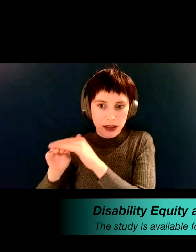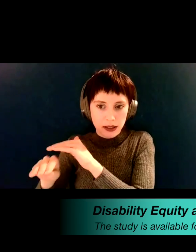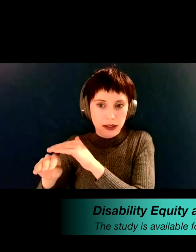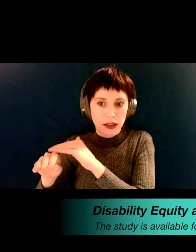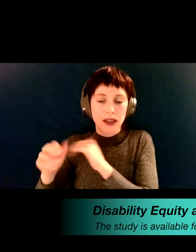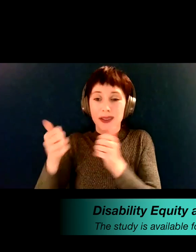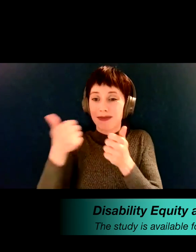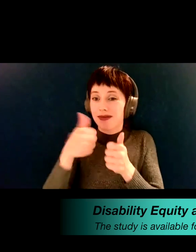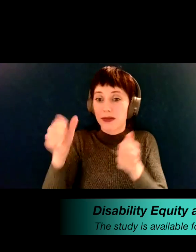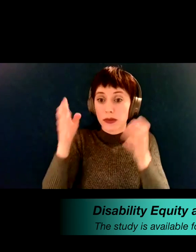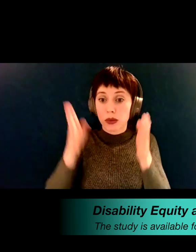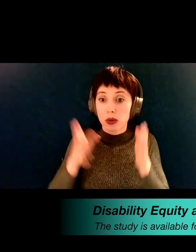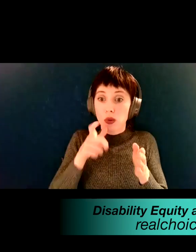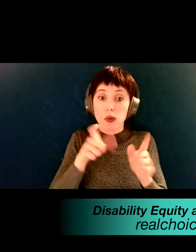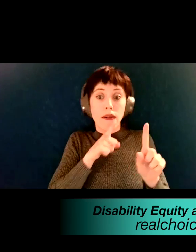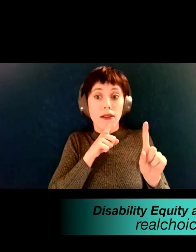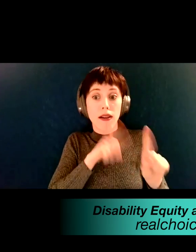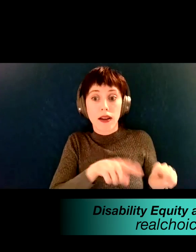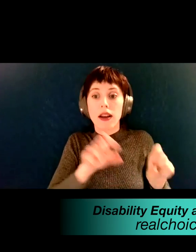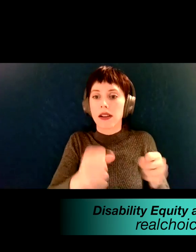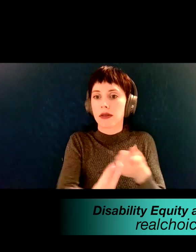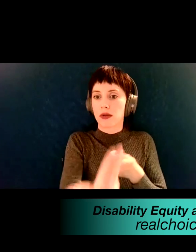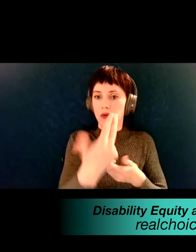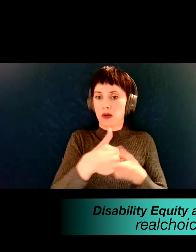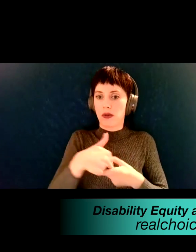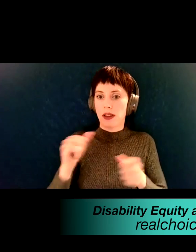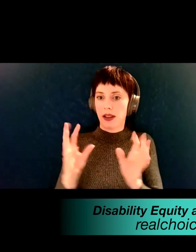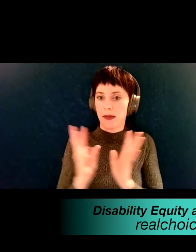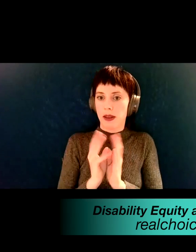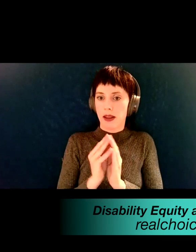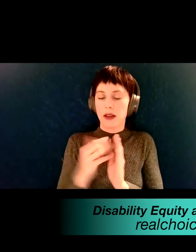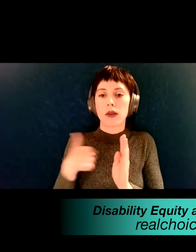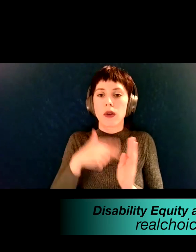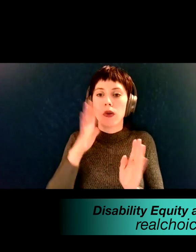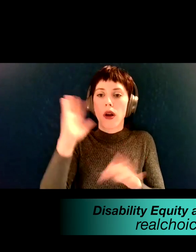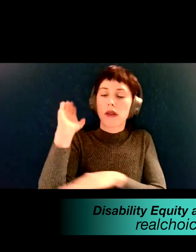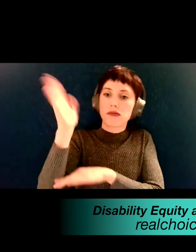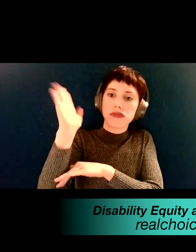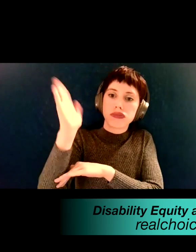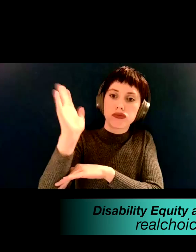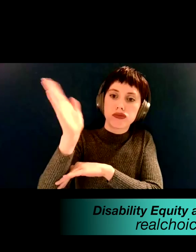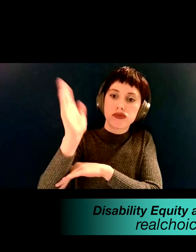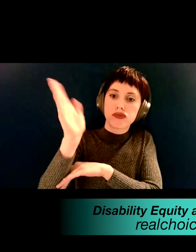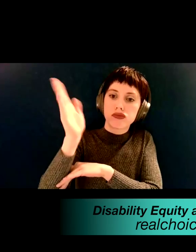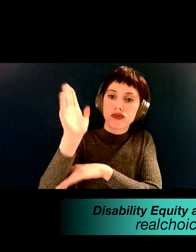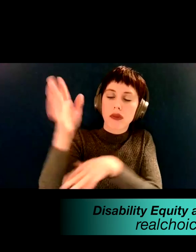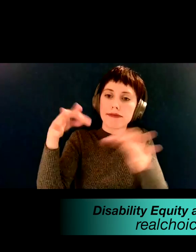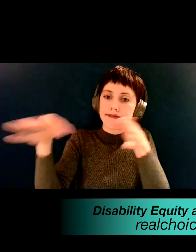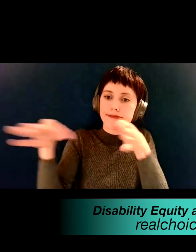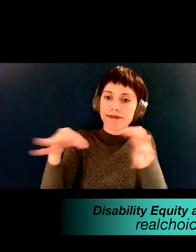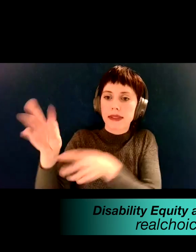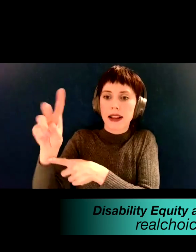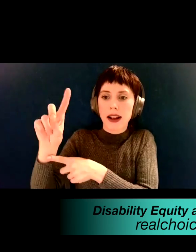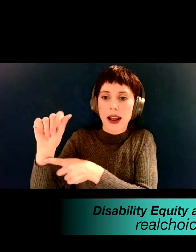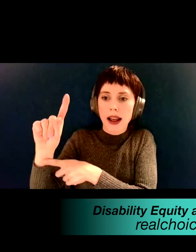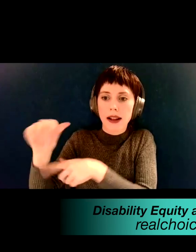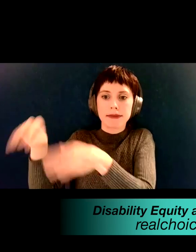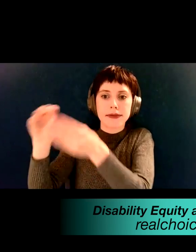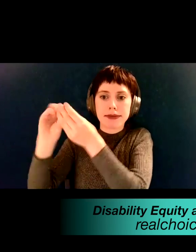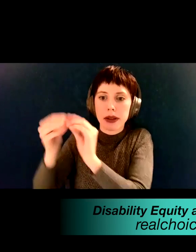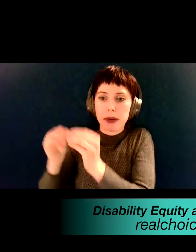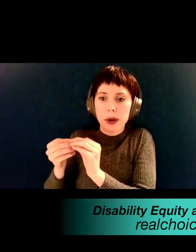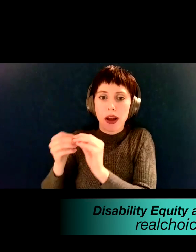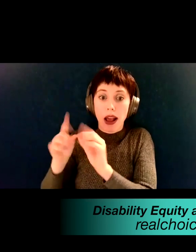a general overview of the data that we've collected and going over the nuances and saying, did, did we miss anything?